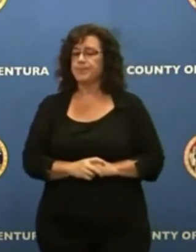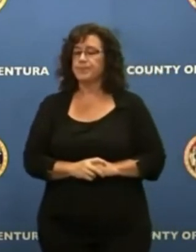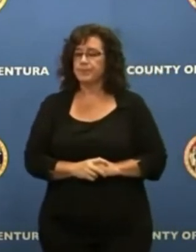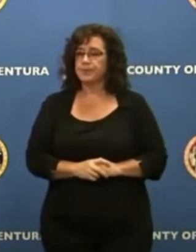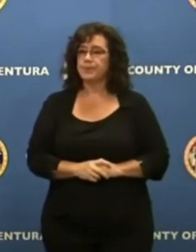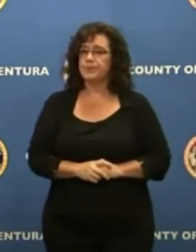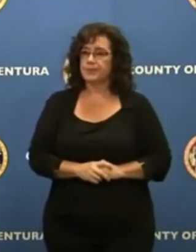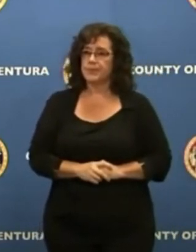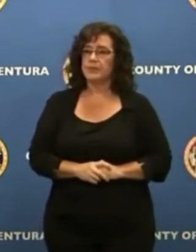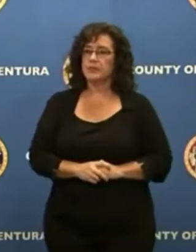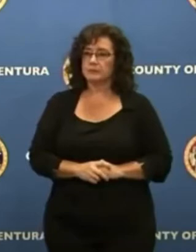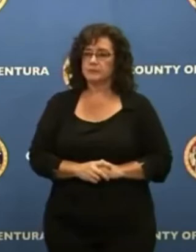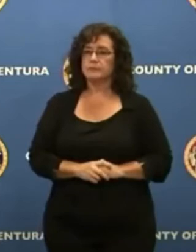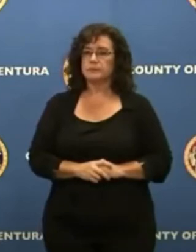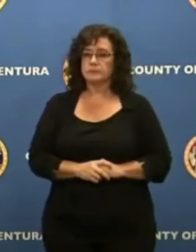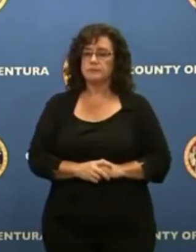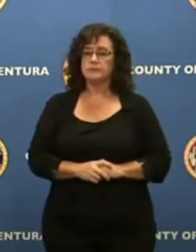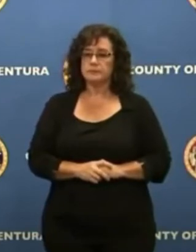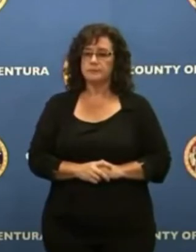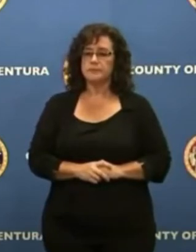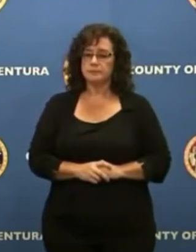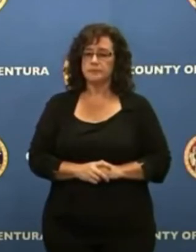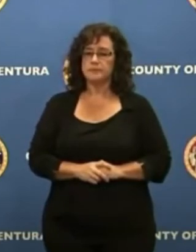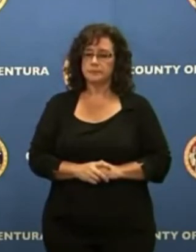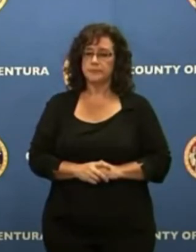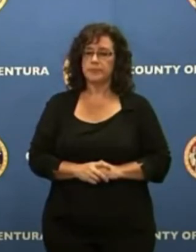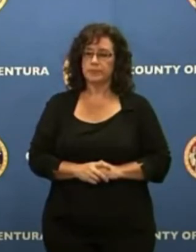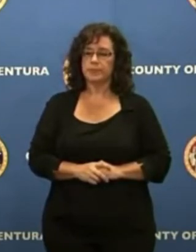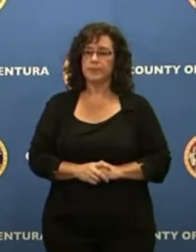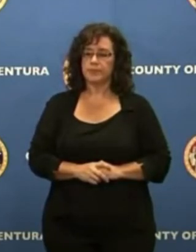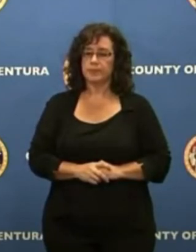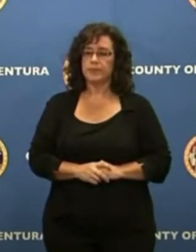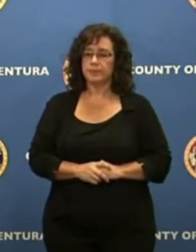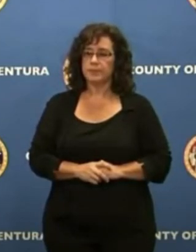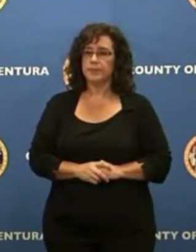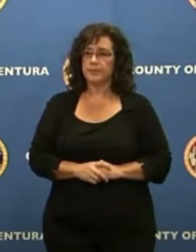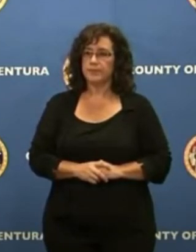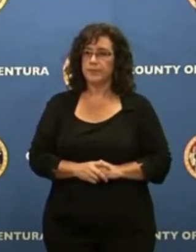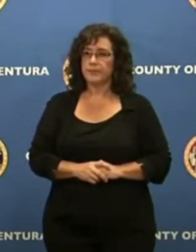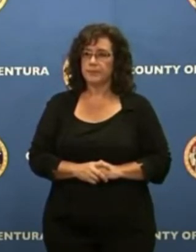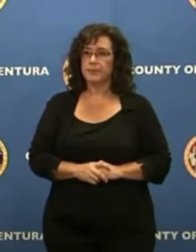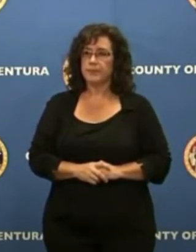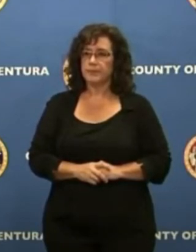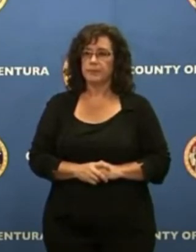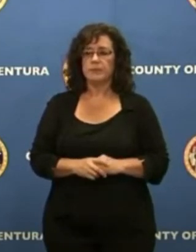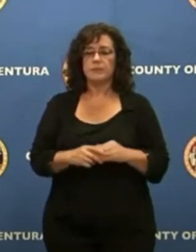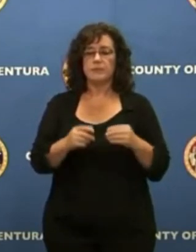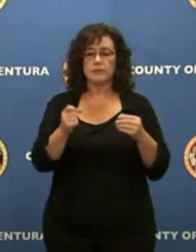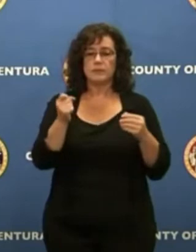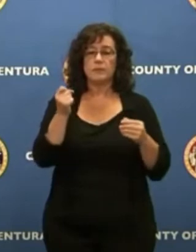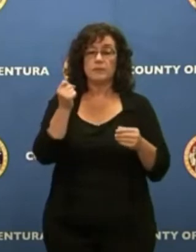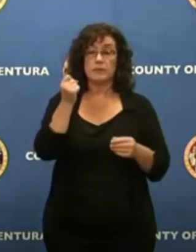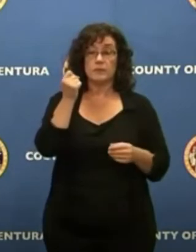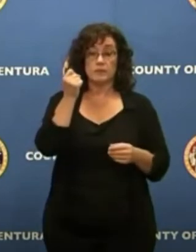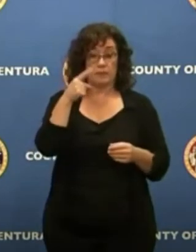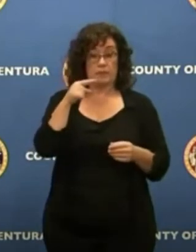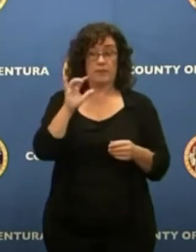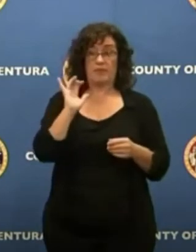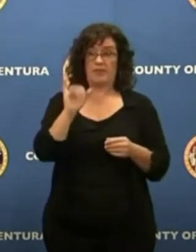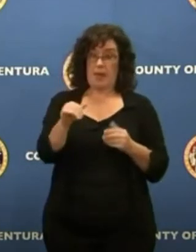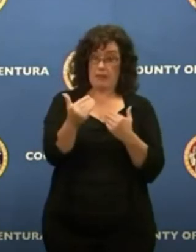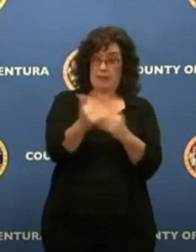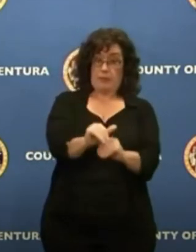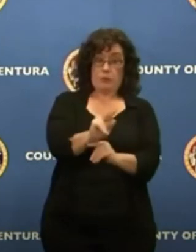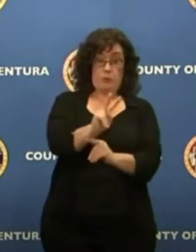It's not just our county that's bringing more people on. There are going to be thousands of people hired who will be these